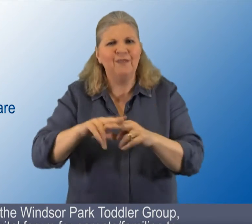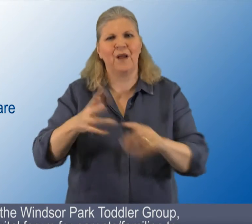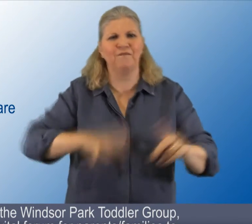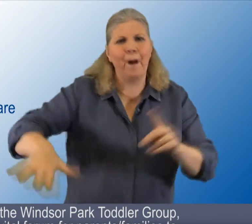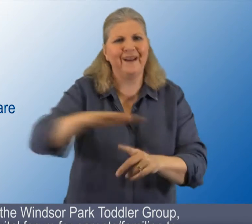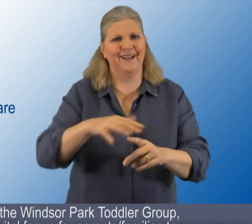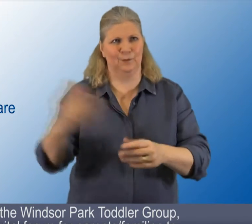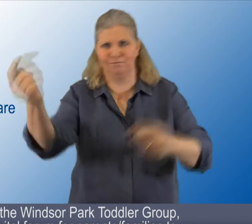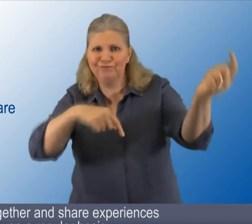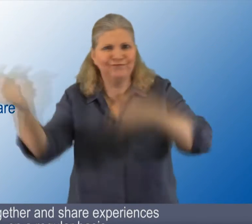on a regular basis.